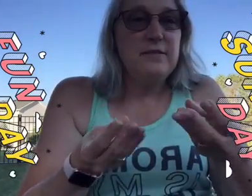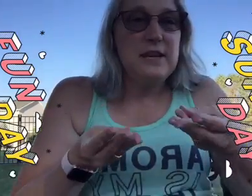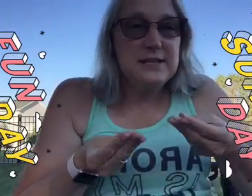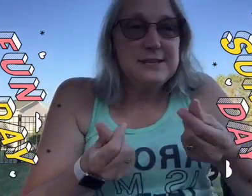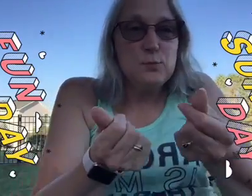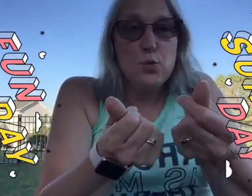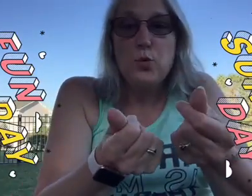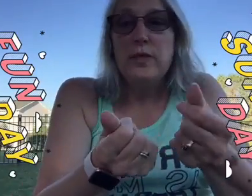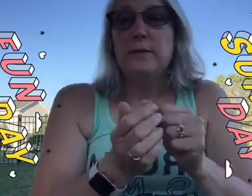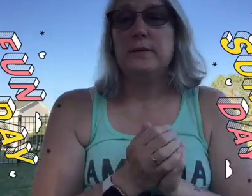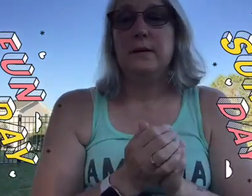and smooth